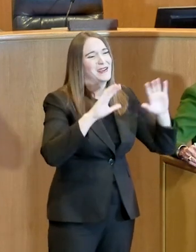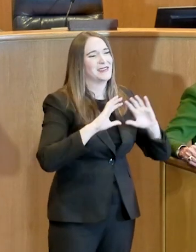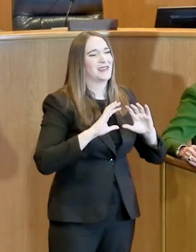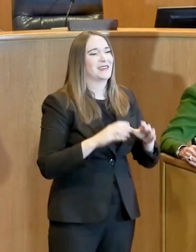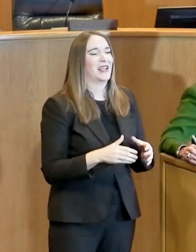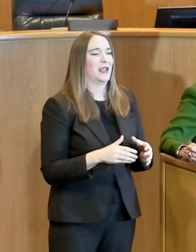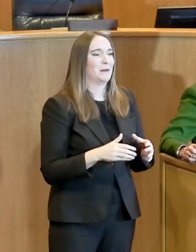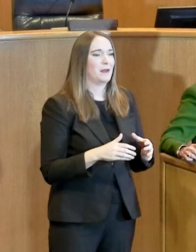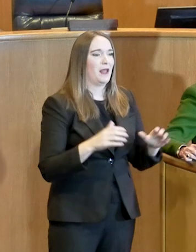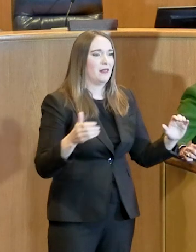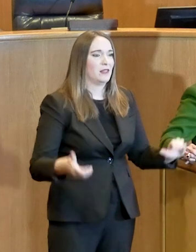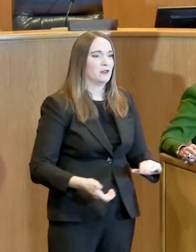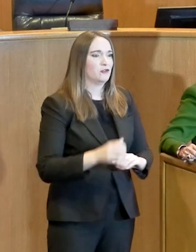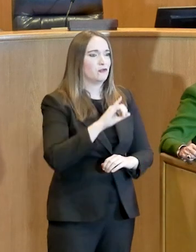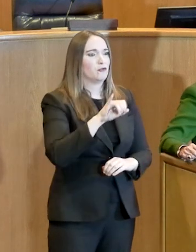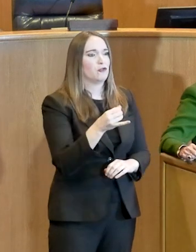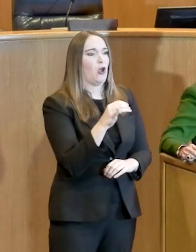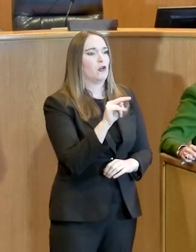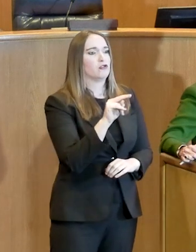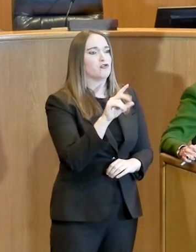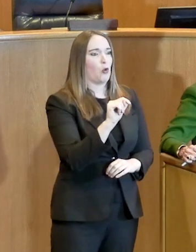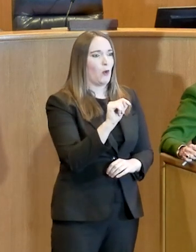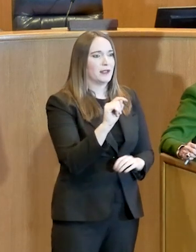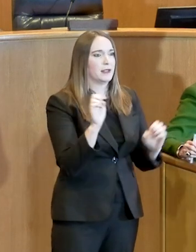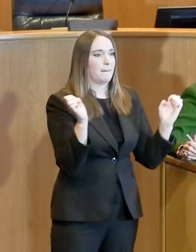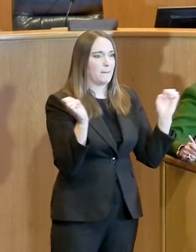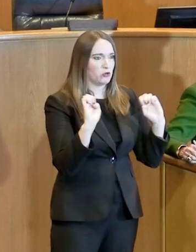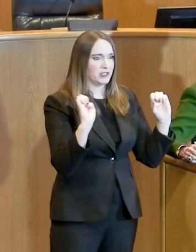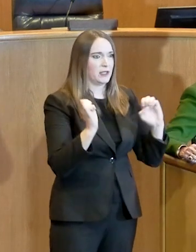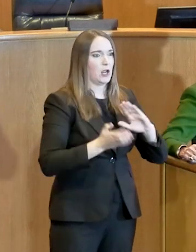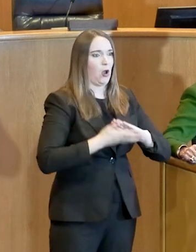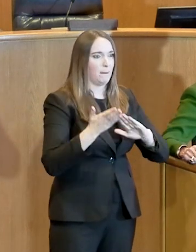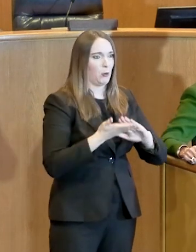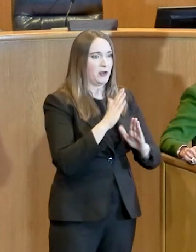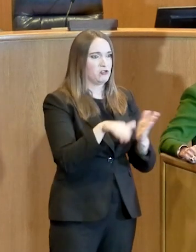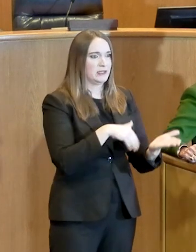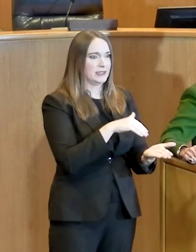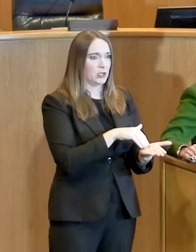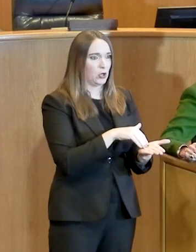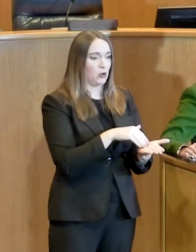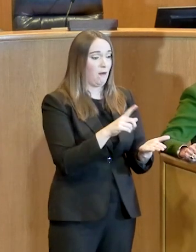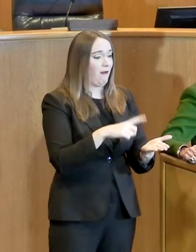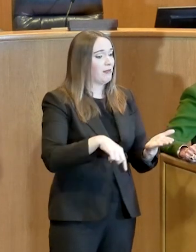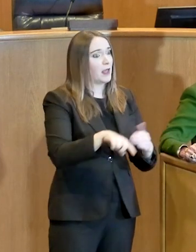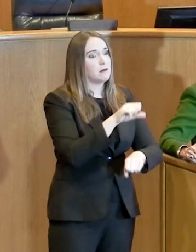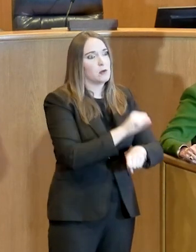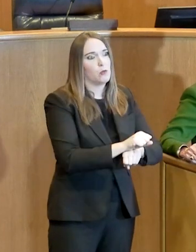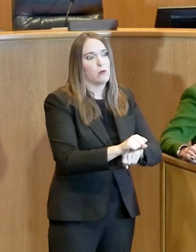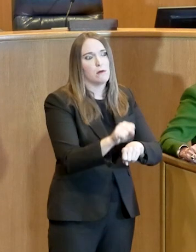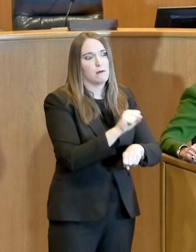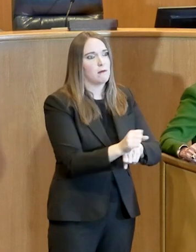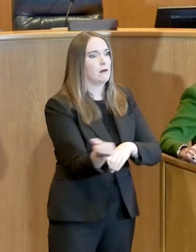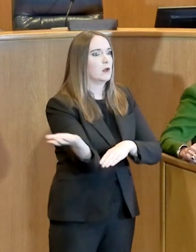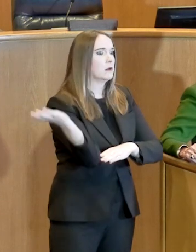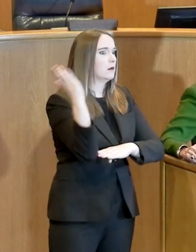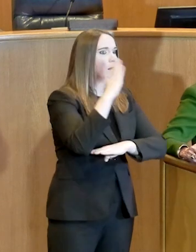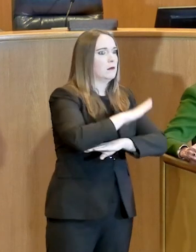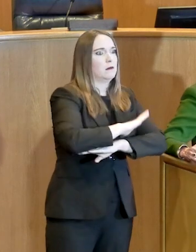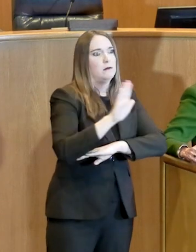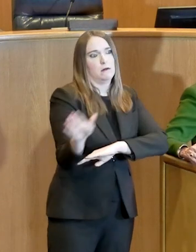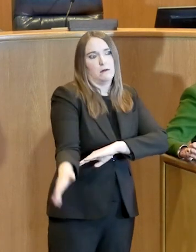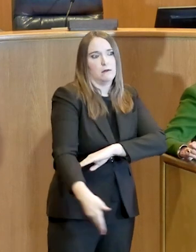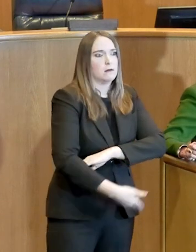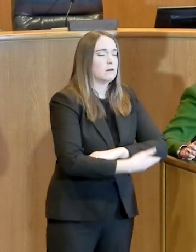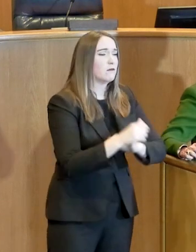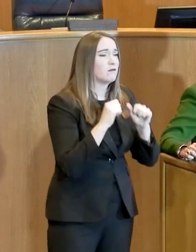Joint Emergency Operations Center that has been working almost around the clock for three weeks now to stay